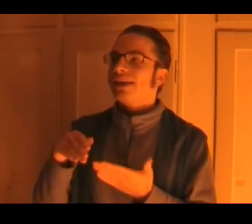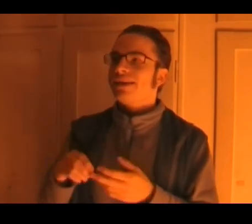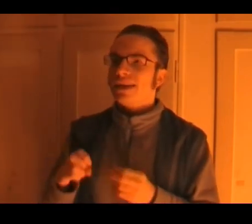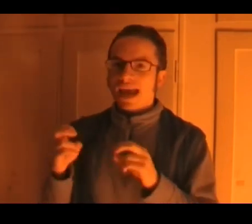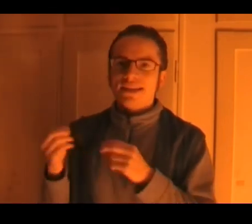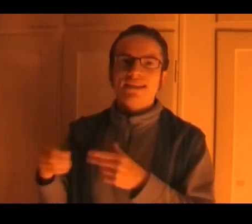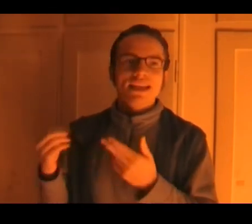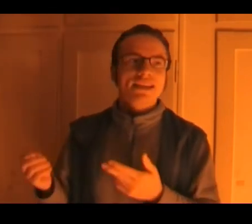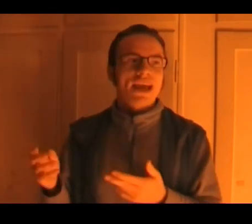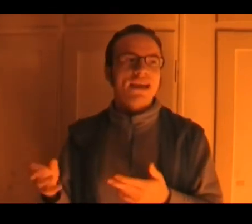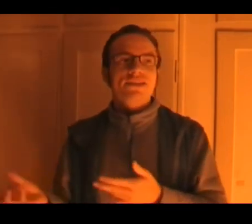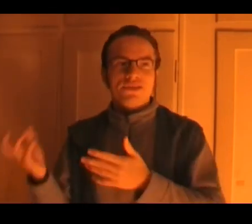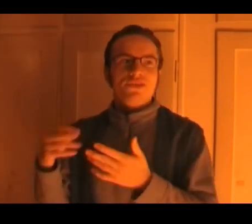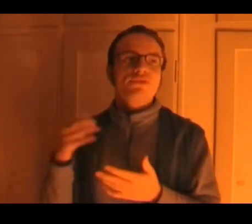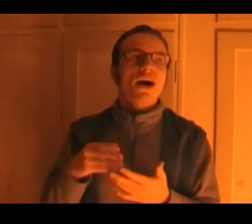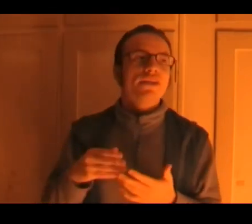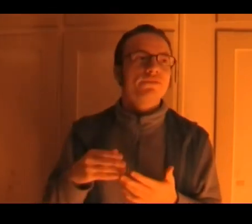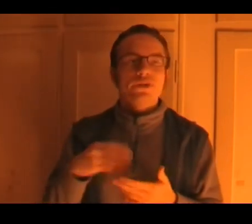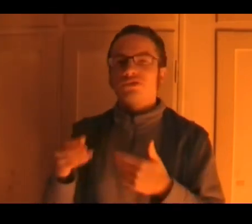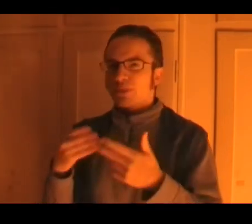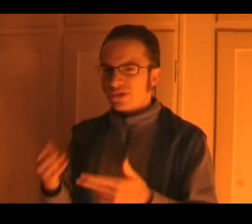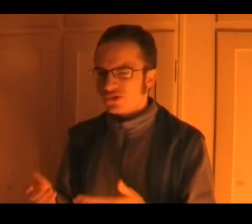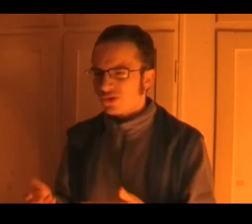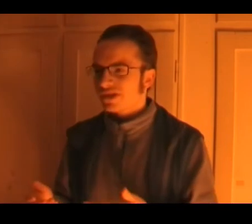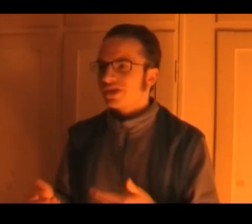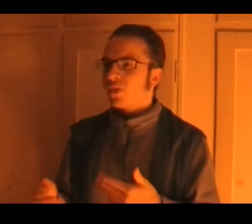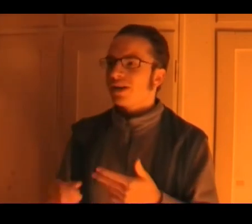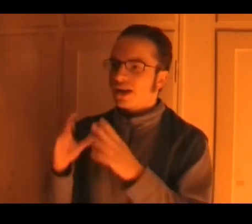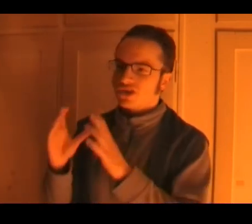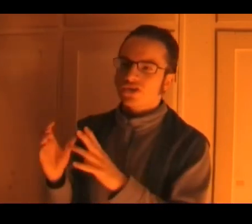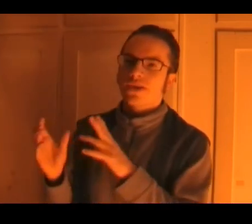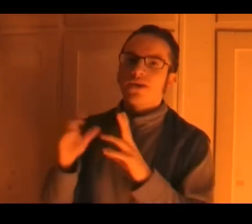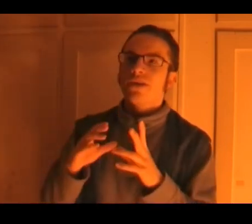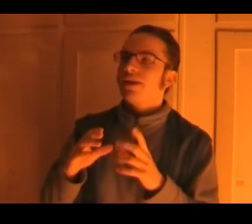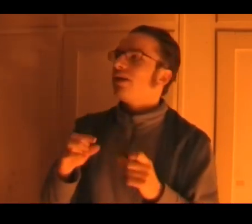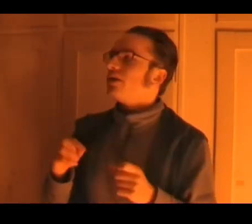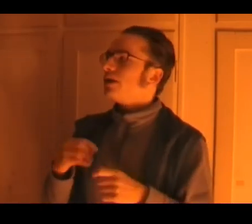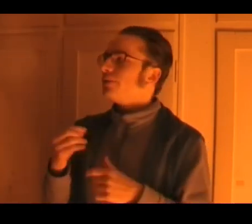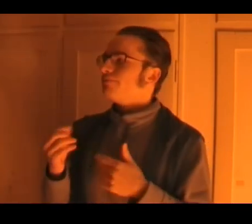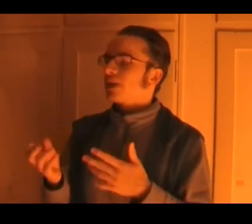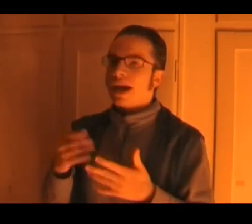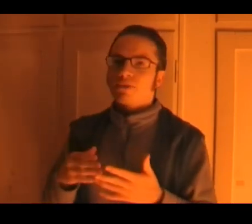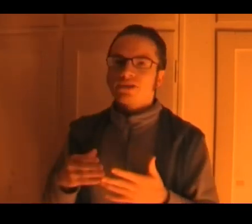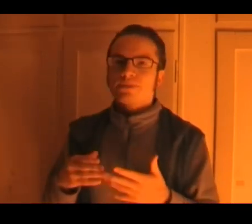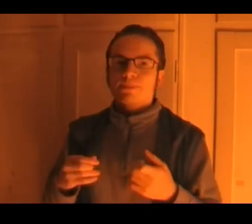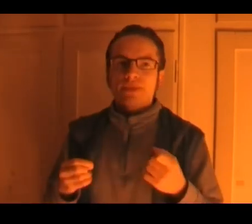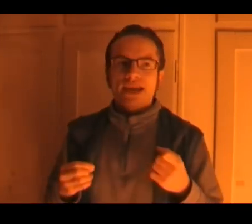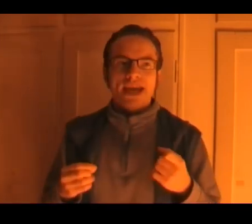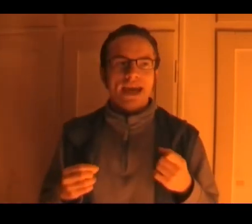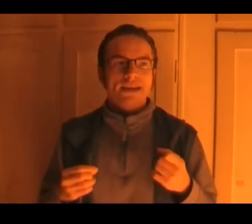edit in it and you've got footage from other sources as well not just the um the cameras and